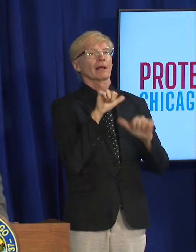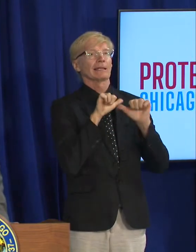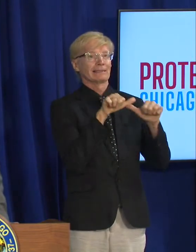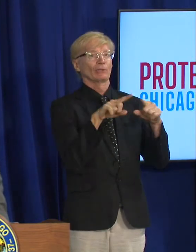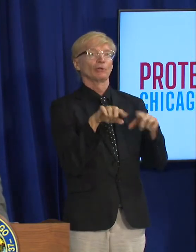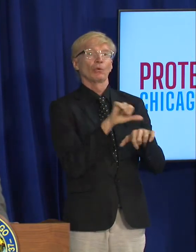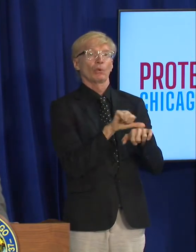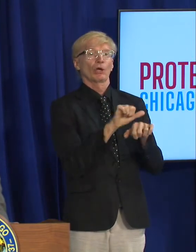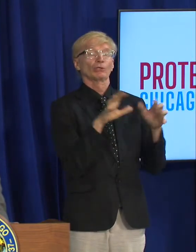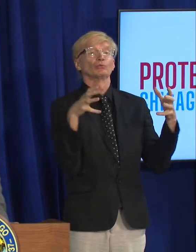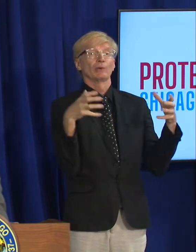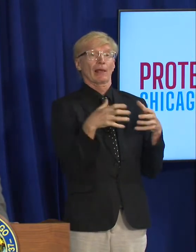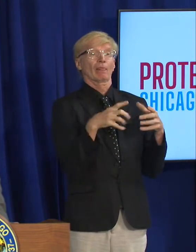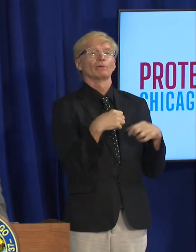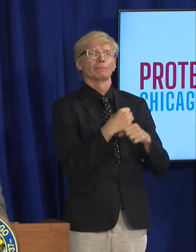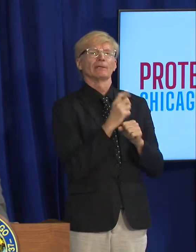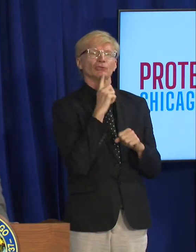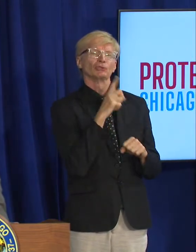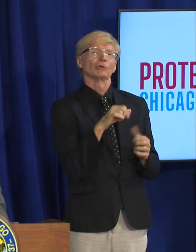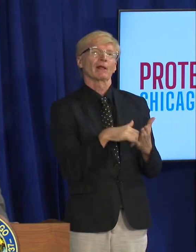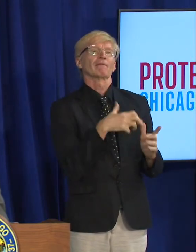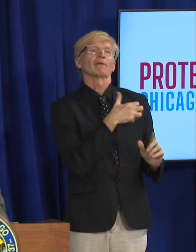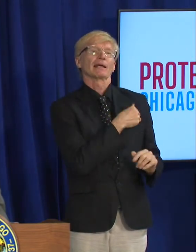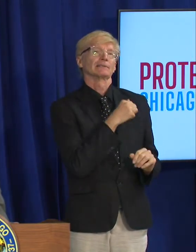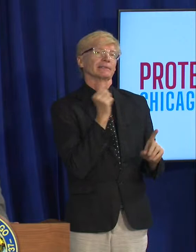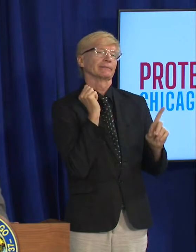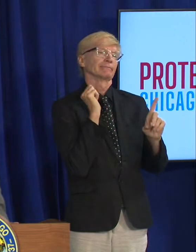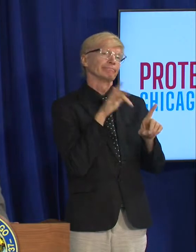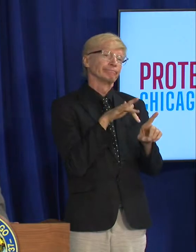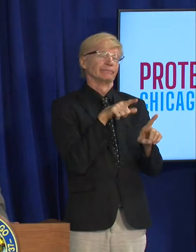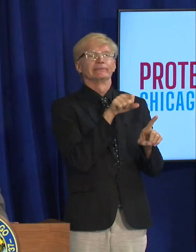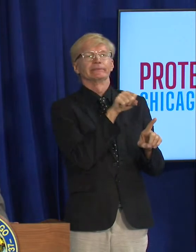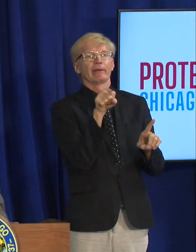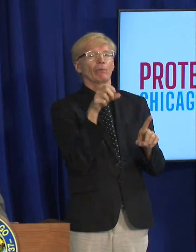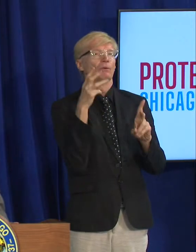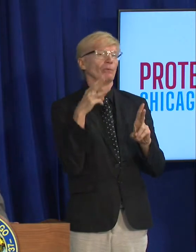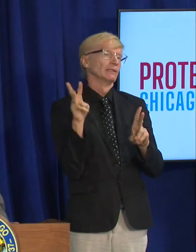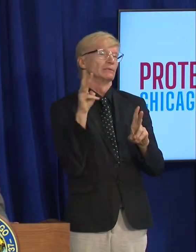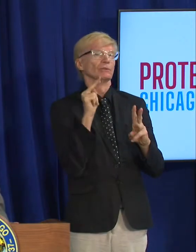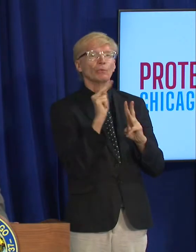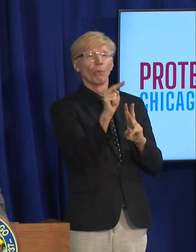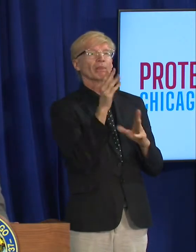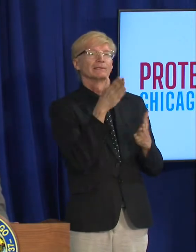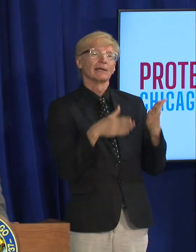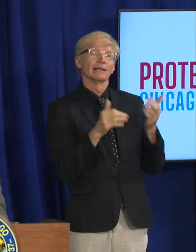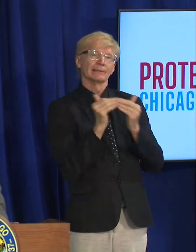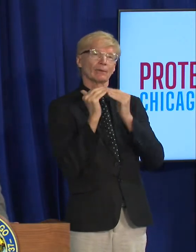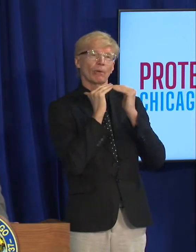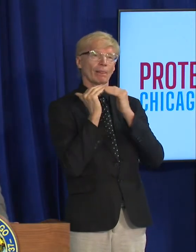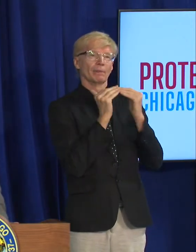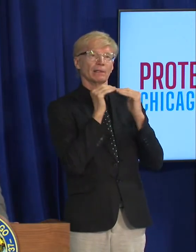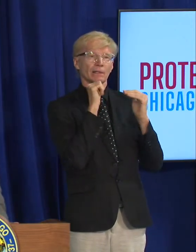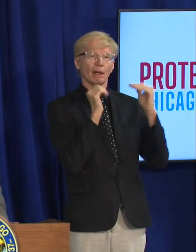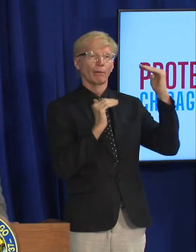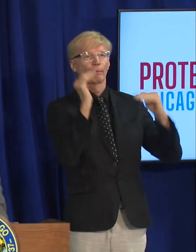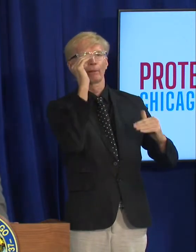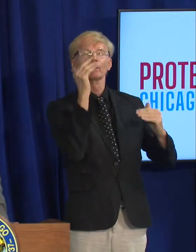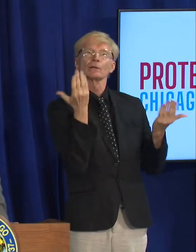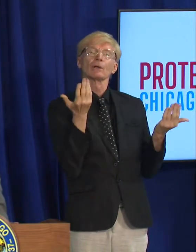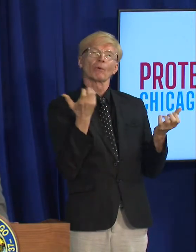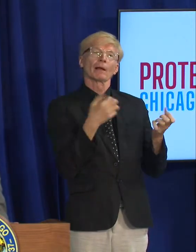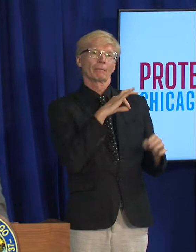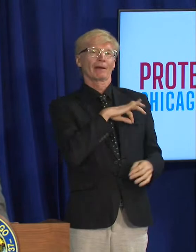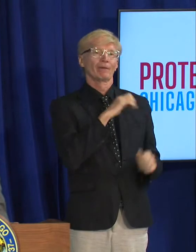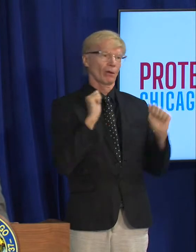to make sure that the vaccine reaches our south west and north sides equitably so all of Chicago